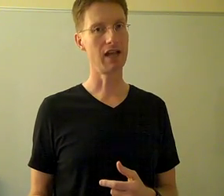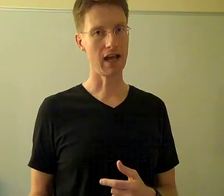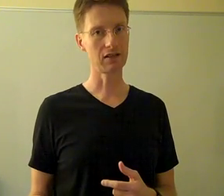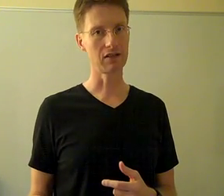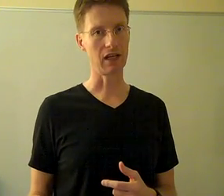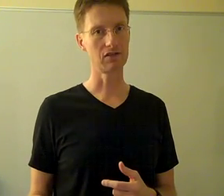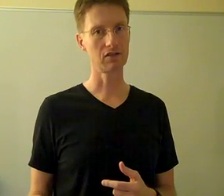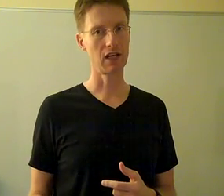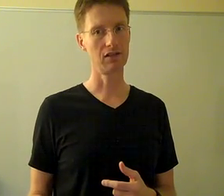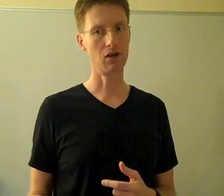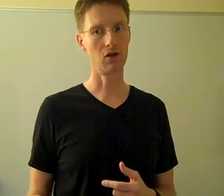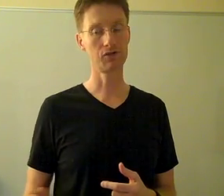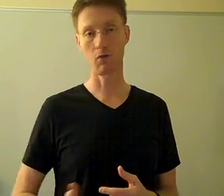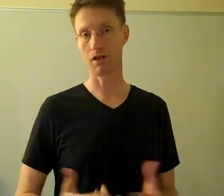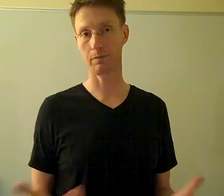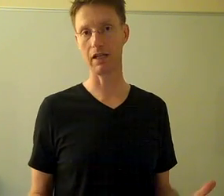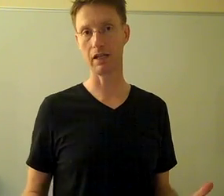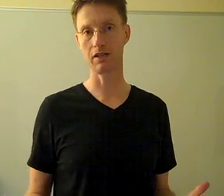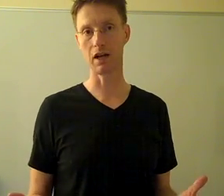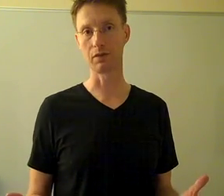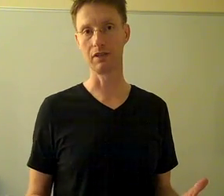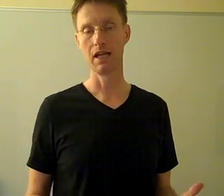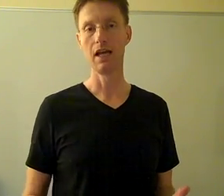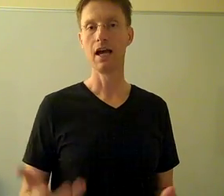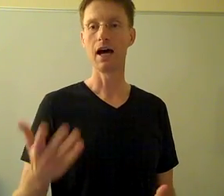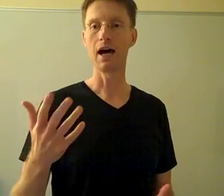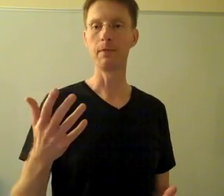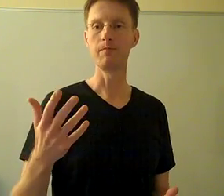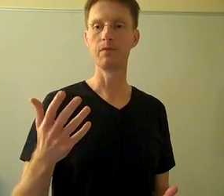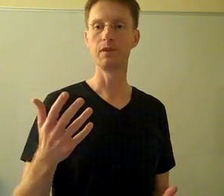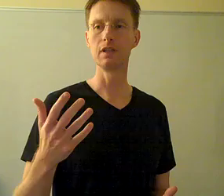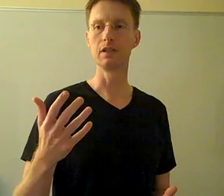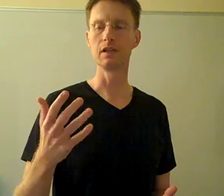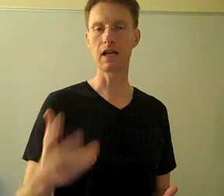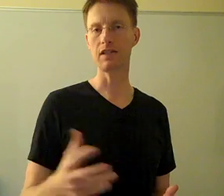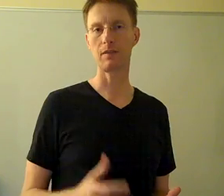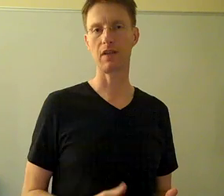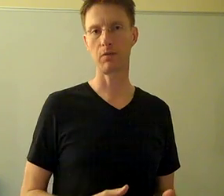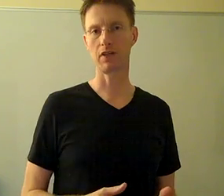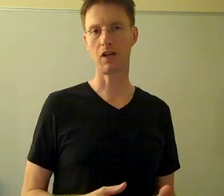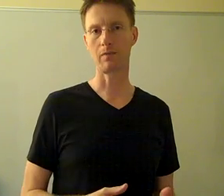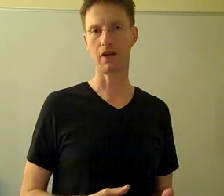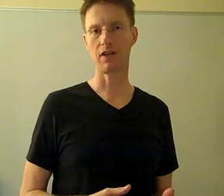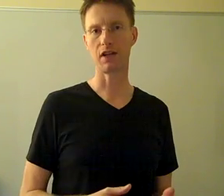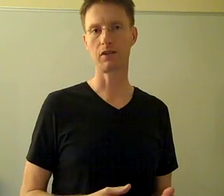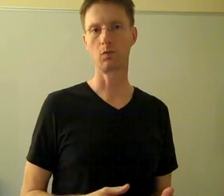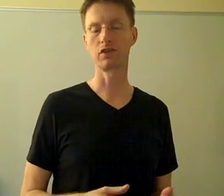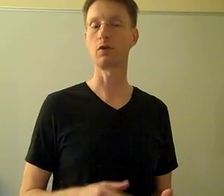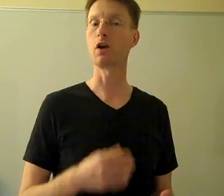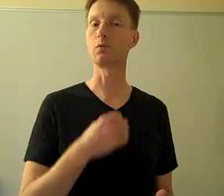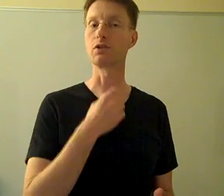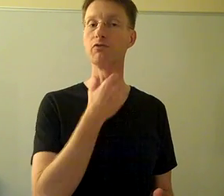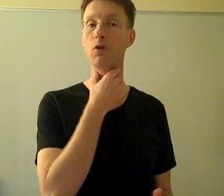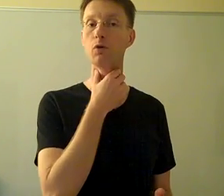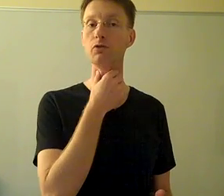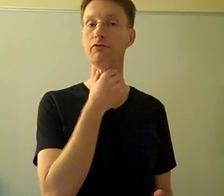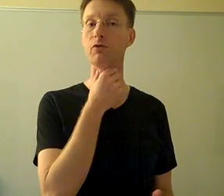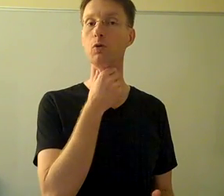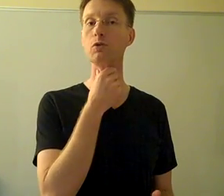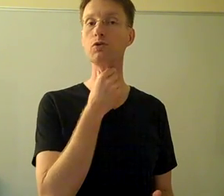and accents and also on speaking in general. The concept that I want to talk about is actually what's going on with your vocal folds,